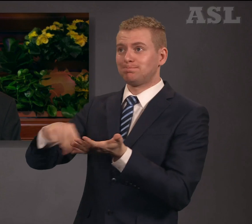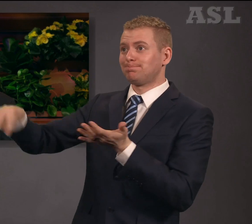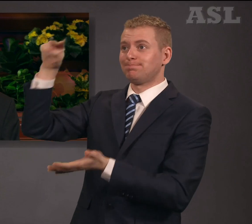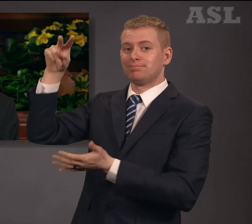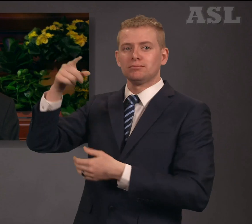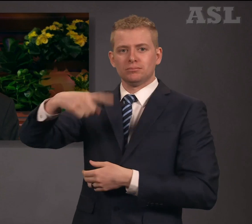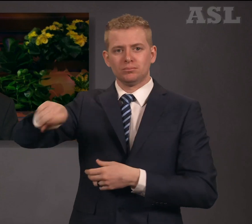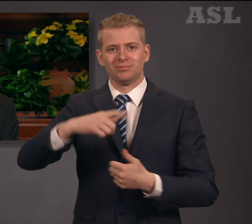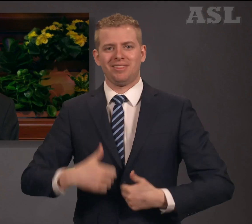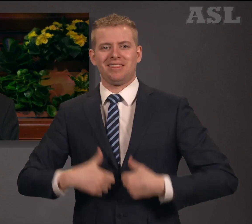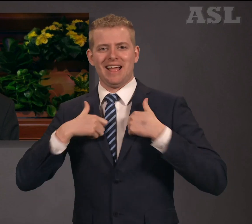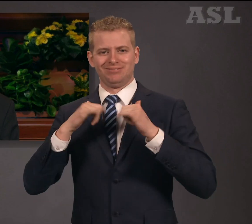shall live also.